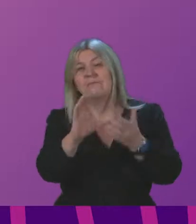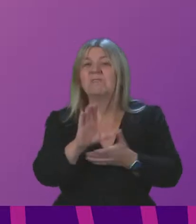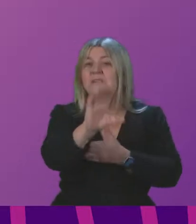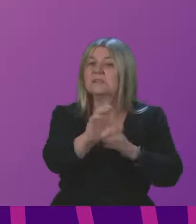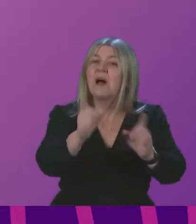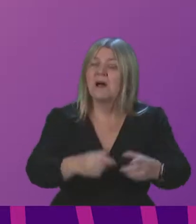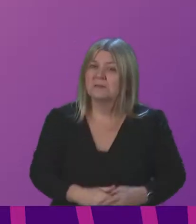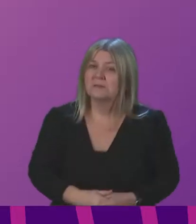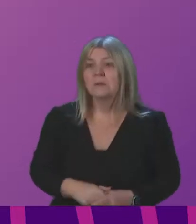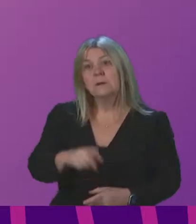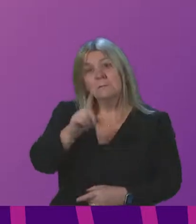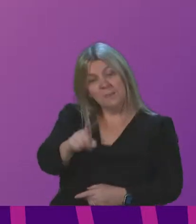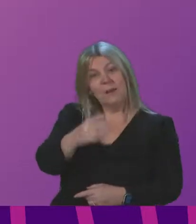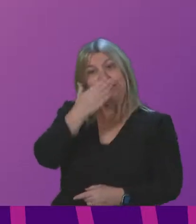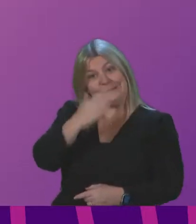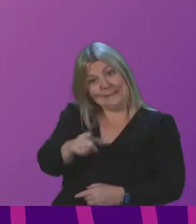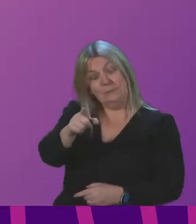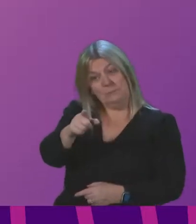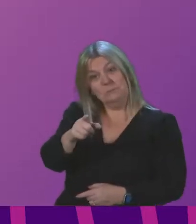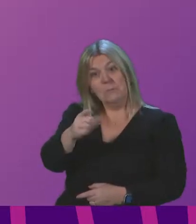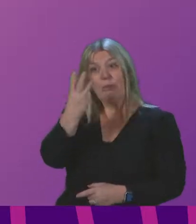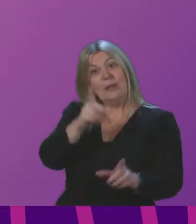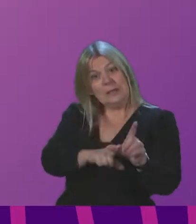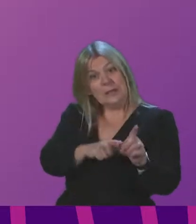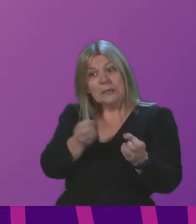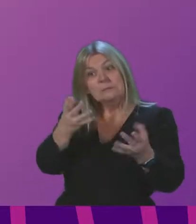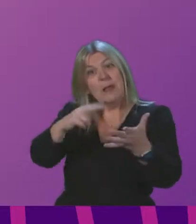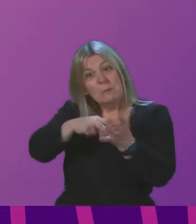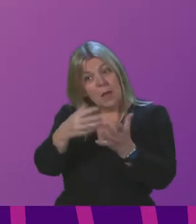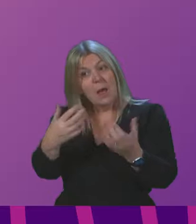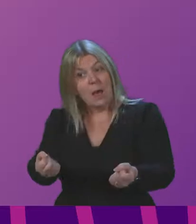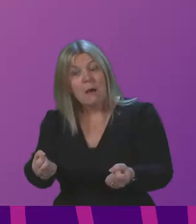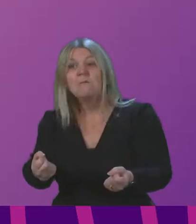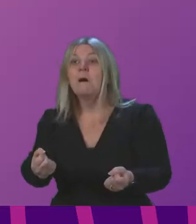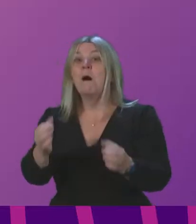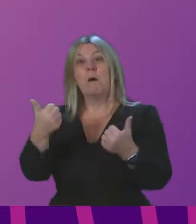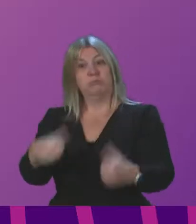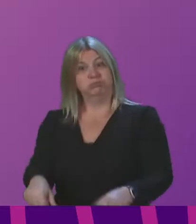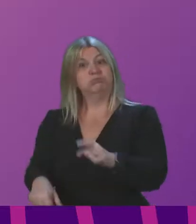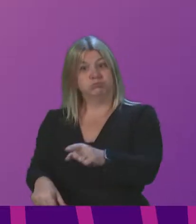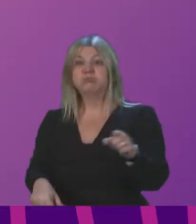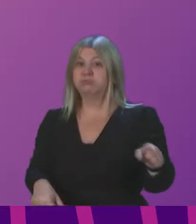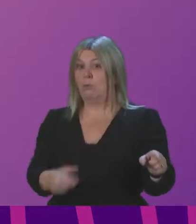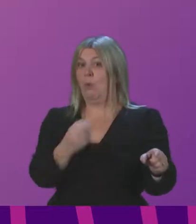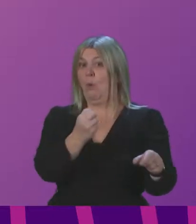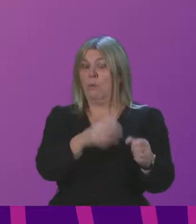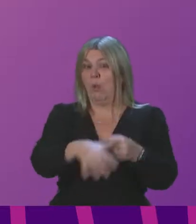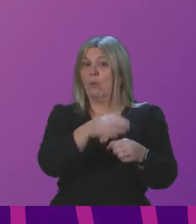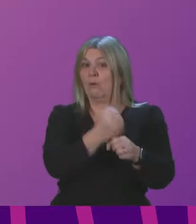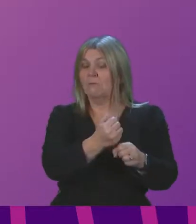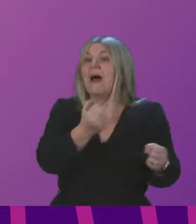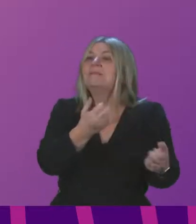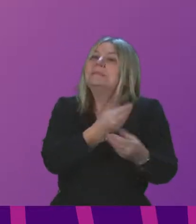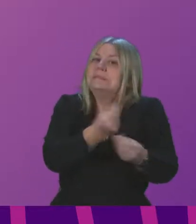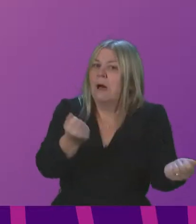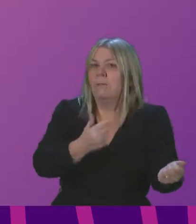out a three-year spending plan, the opportunity is now there. This long-term certainty would enable